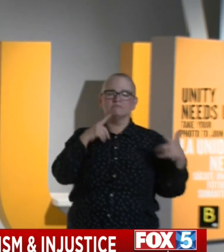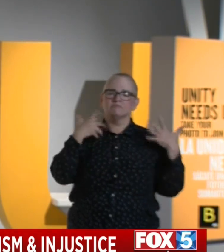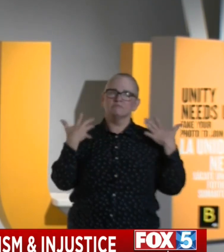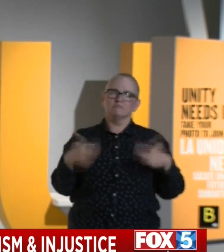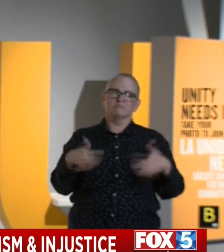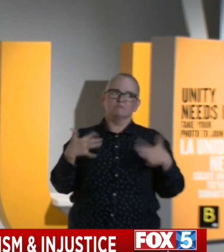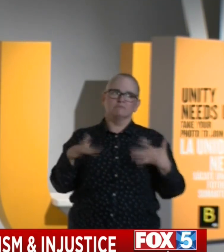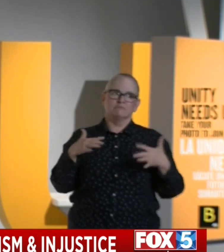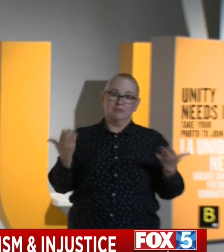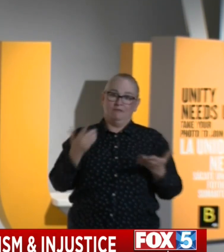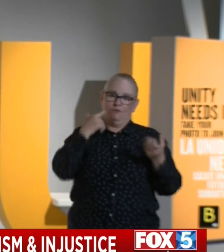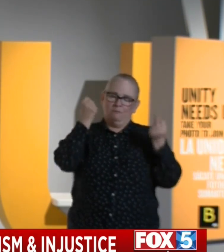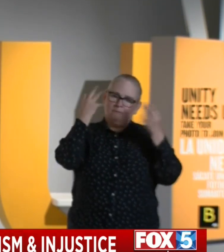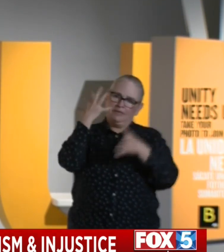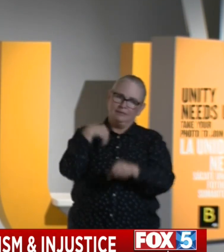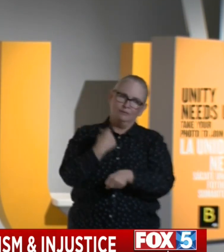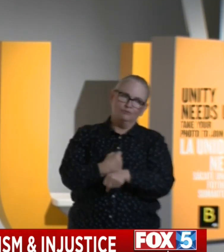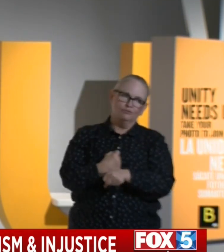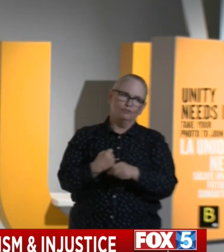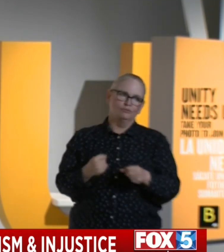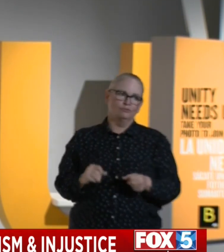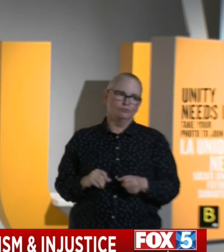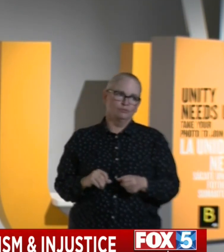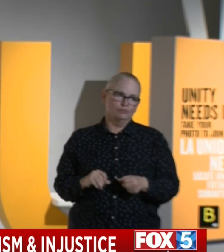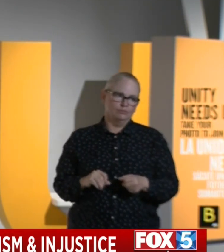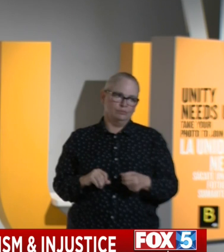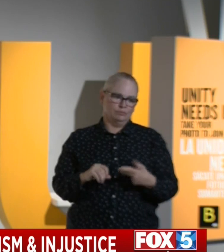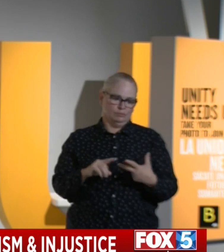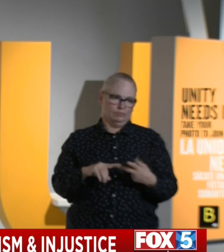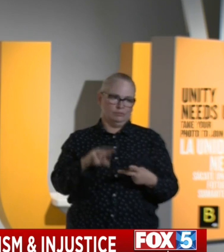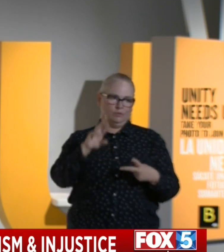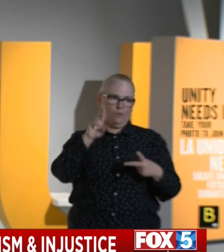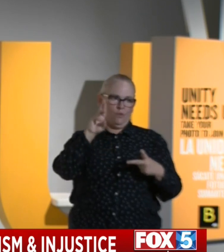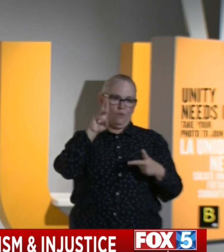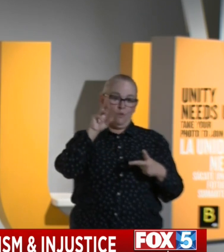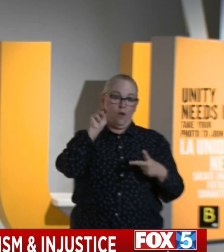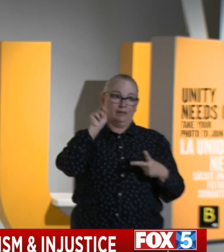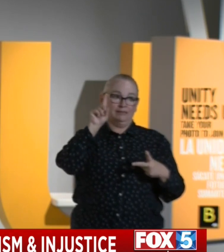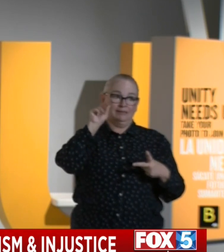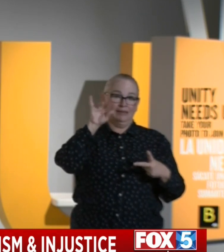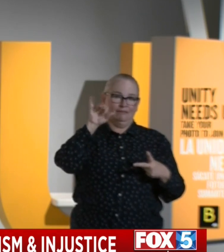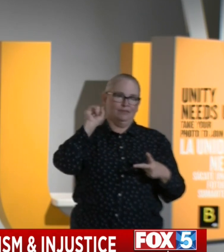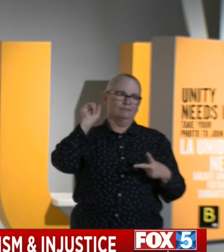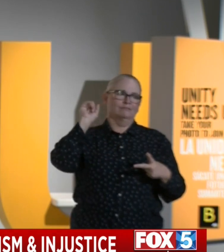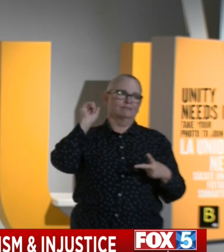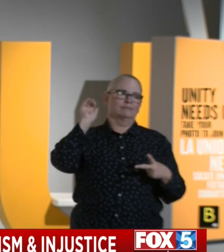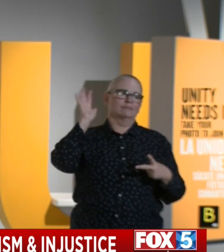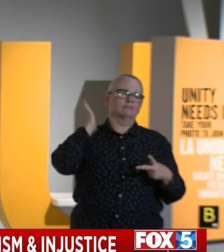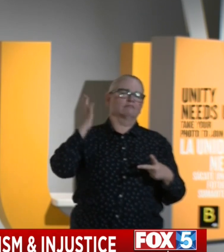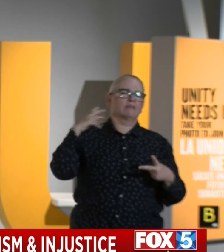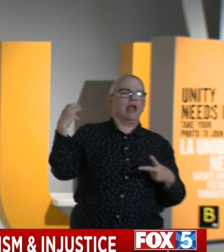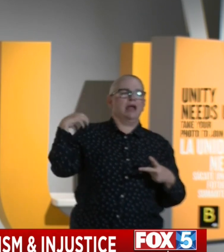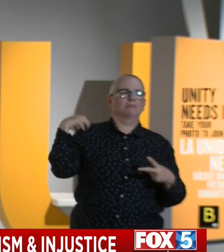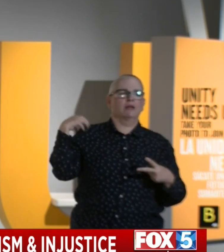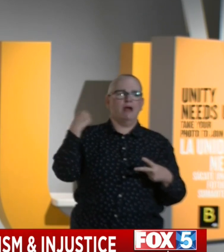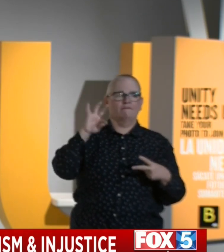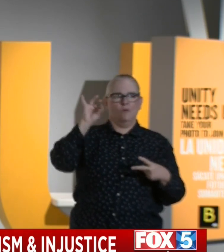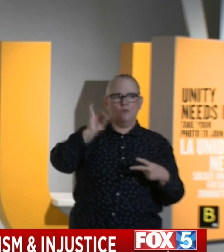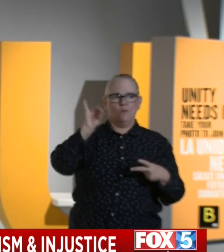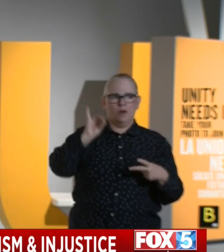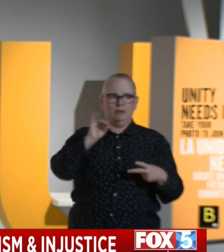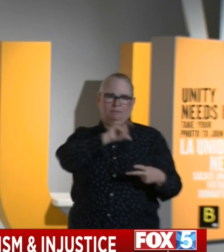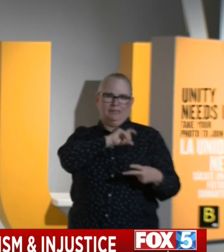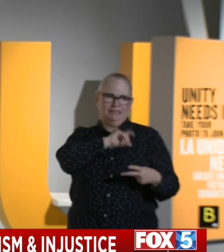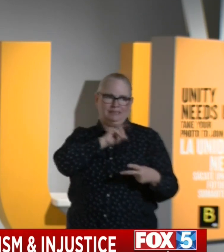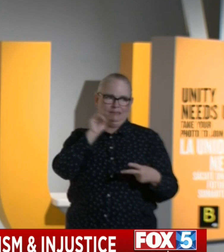who was a former captain in Oakland Police Department for many, many years and chaired Barack Obama, was the executive director of